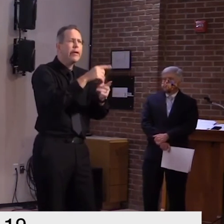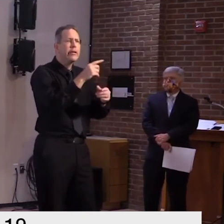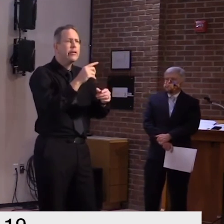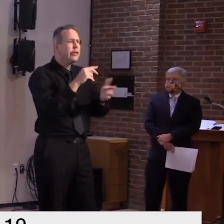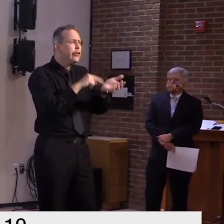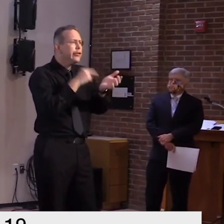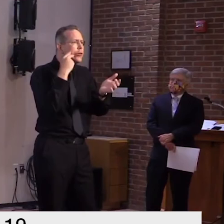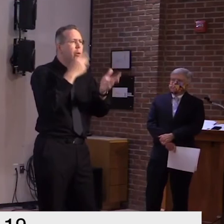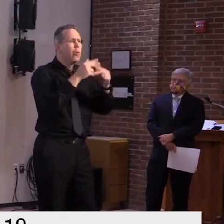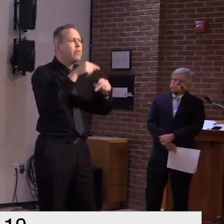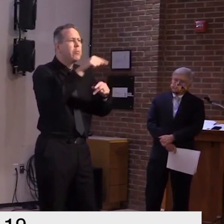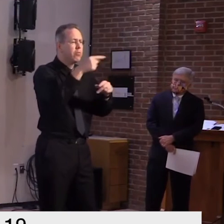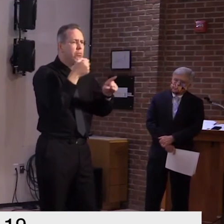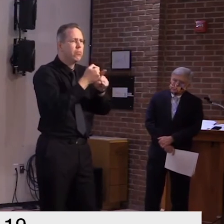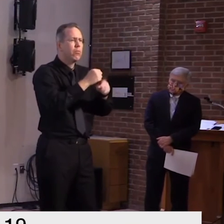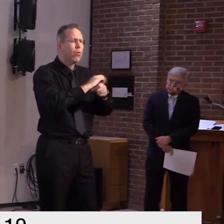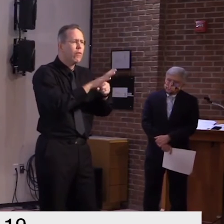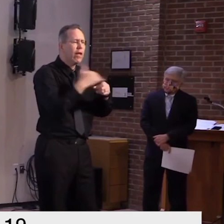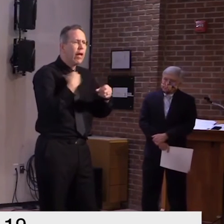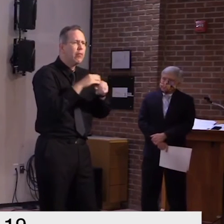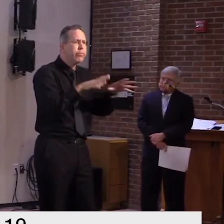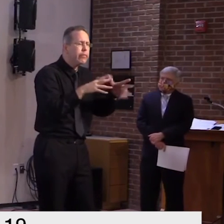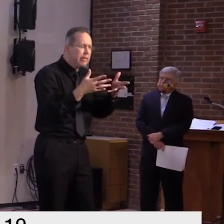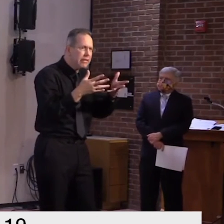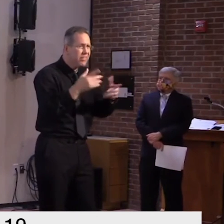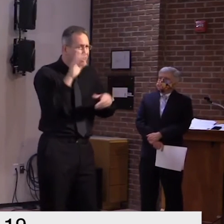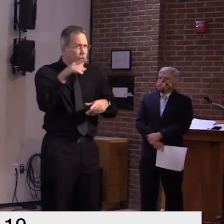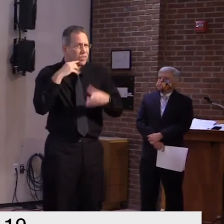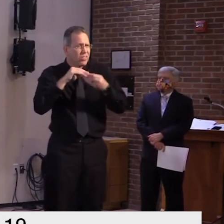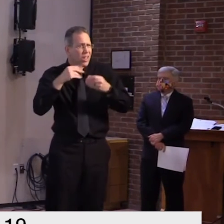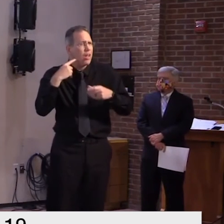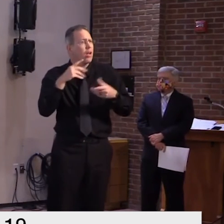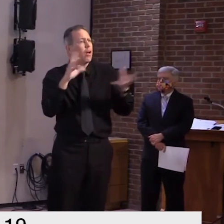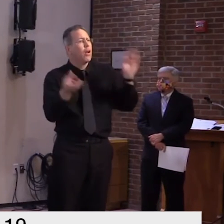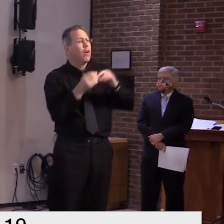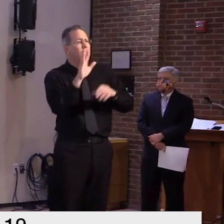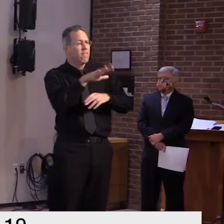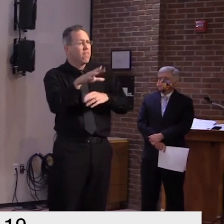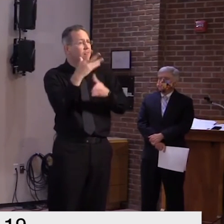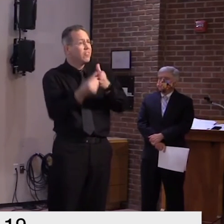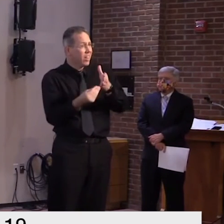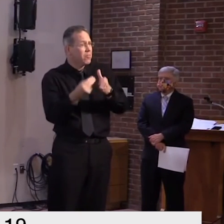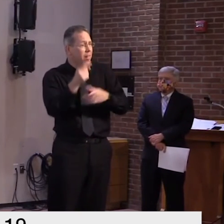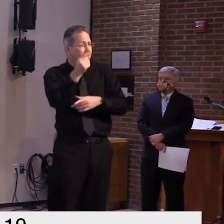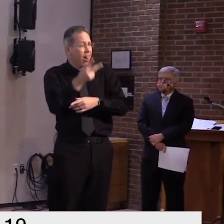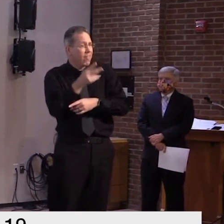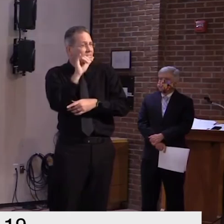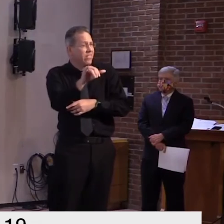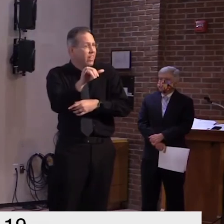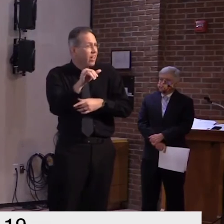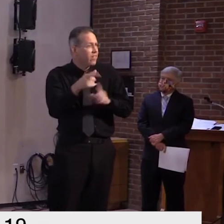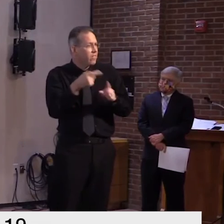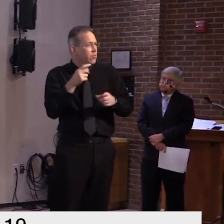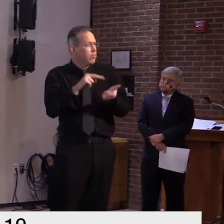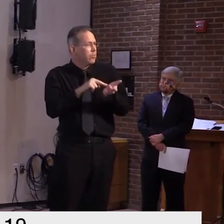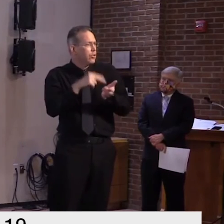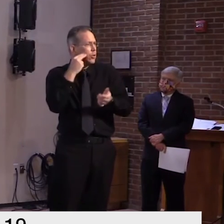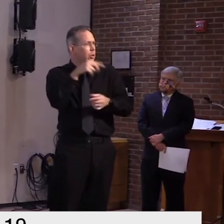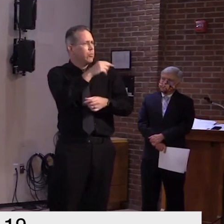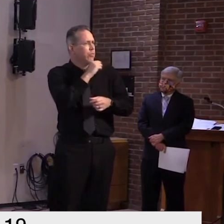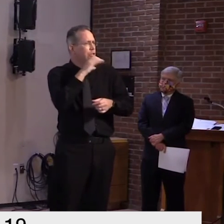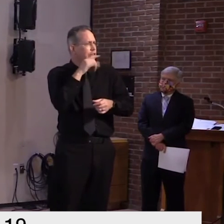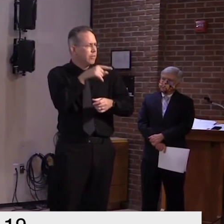any specific uh guidance to these facilities to try to prevent that from happening again as you reopen uh the facilities